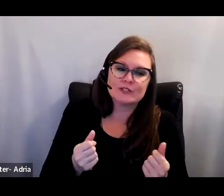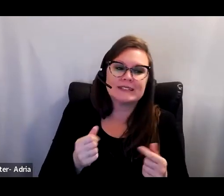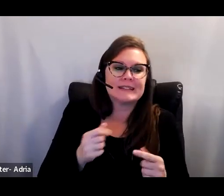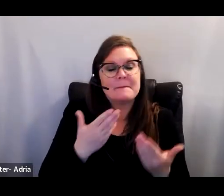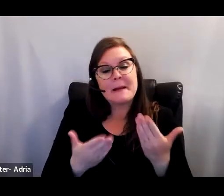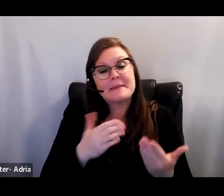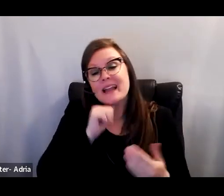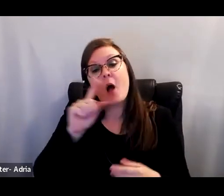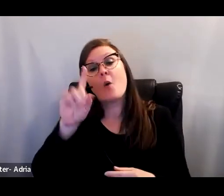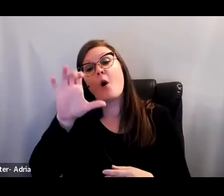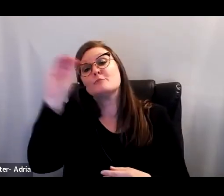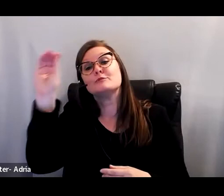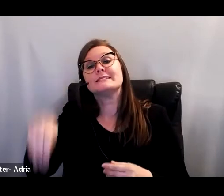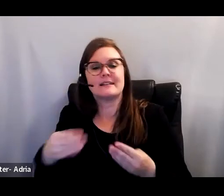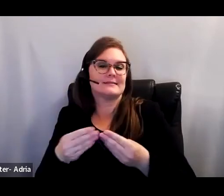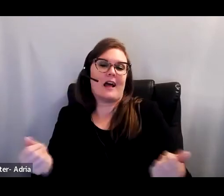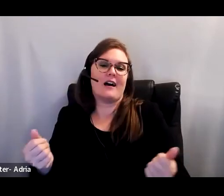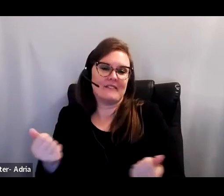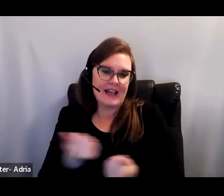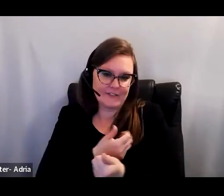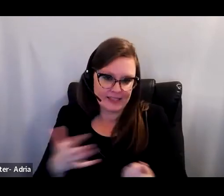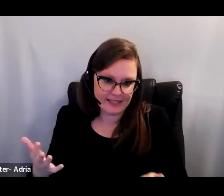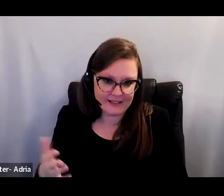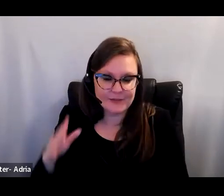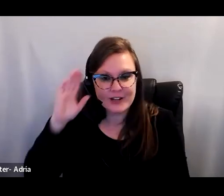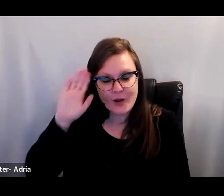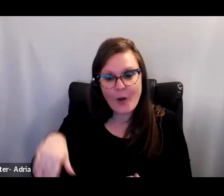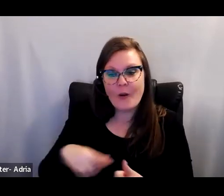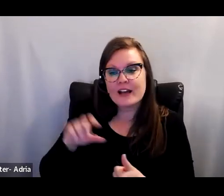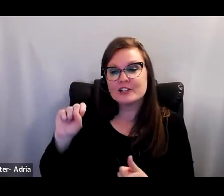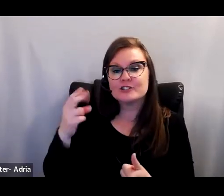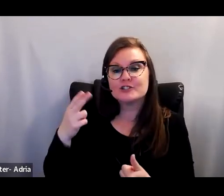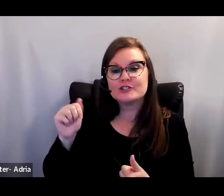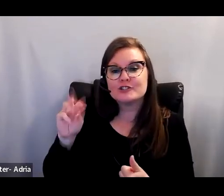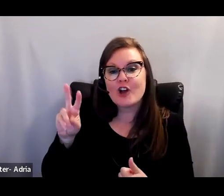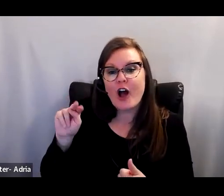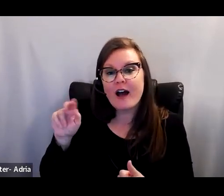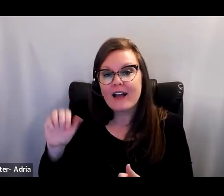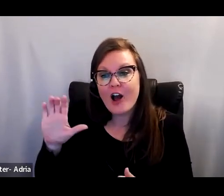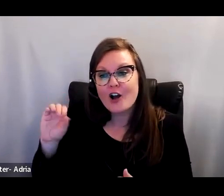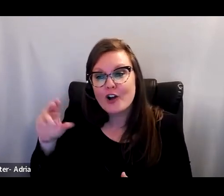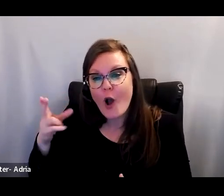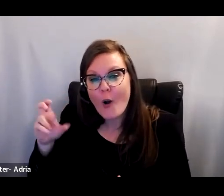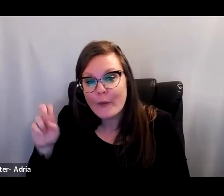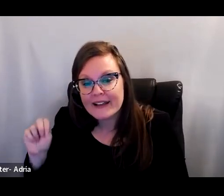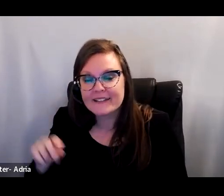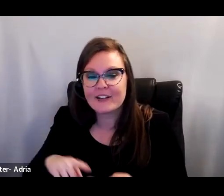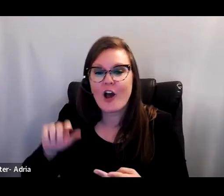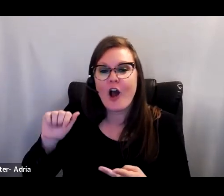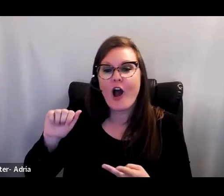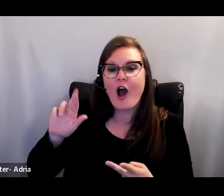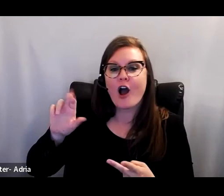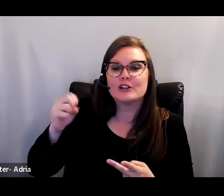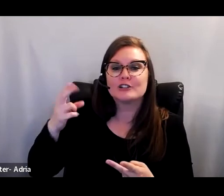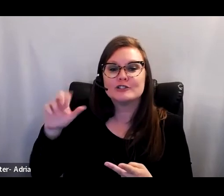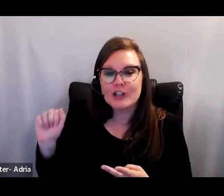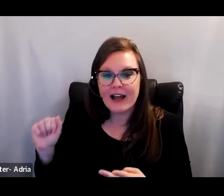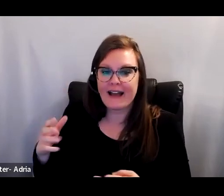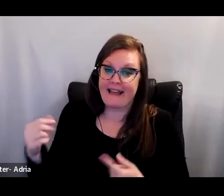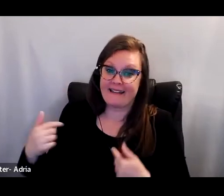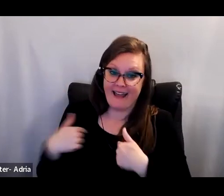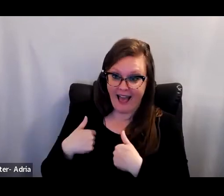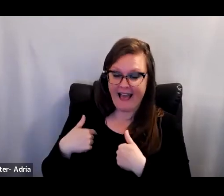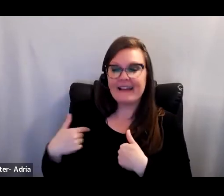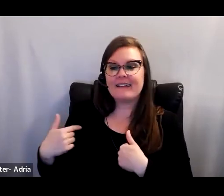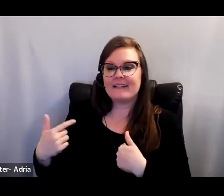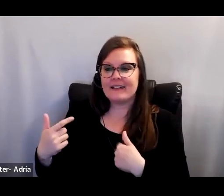colleagues, Allison Wichard-Gera, Shauna Cohen, and faculty in the neurosciences, and a group of graduate students, and I, have been